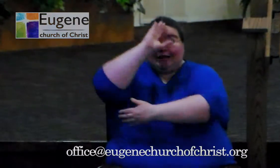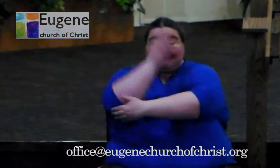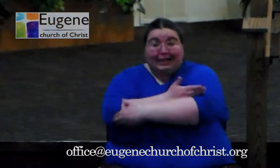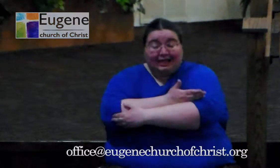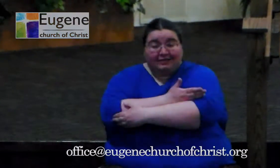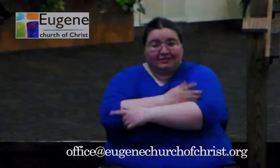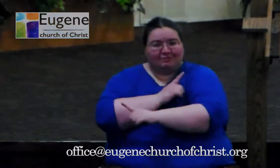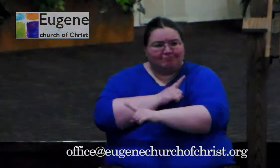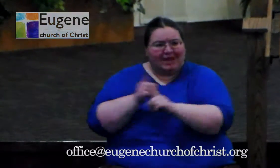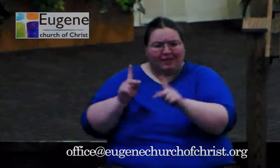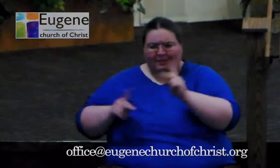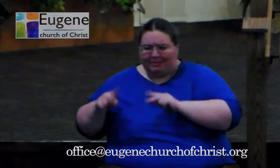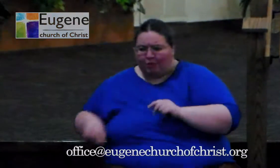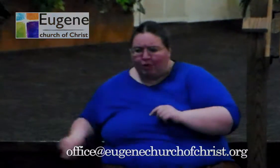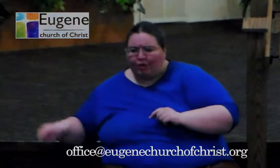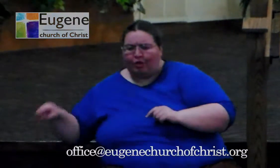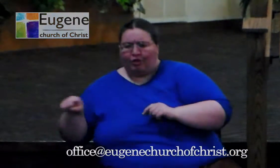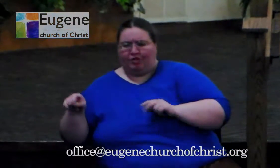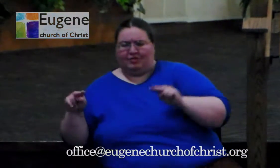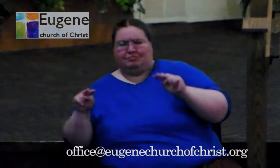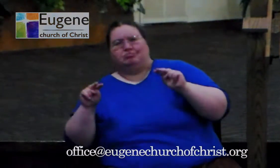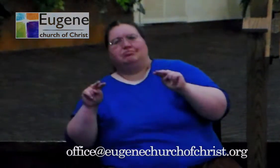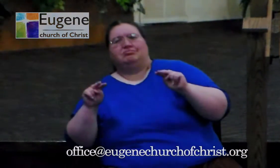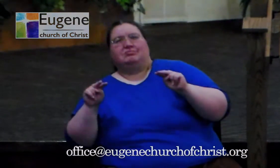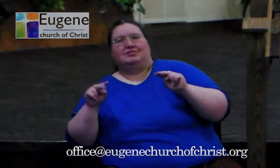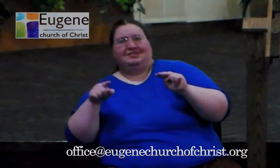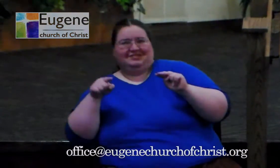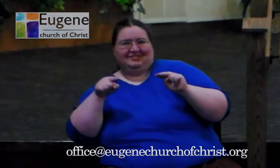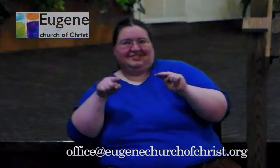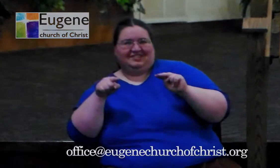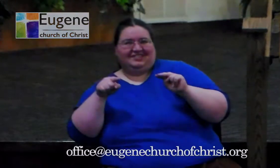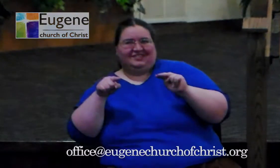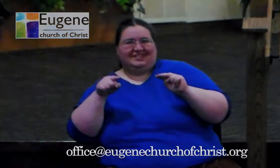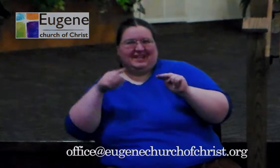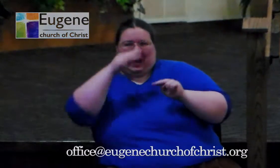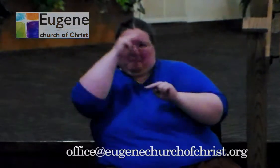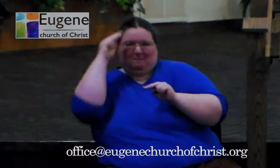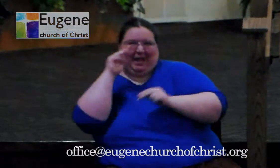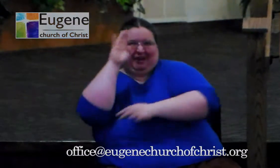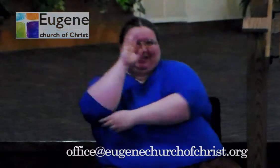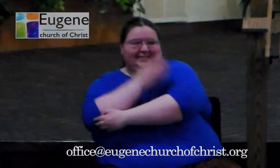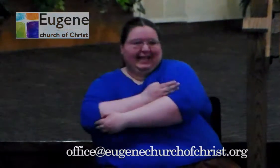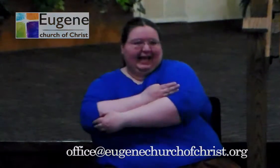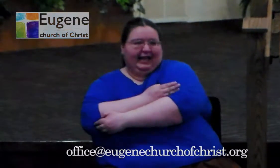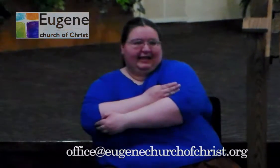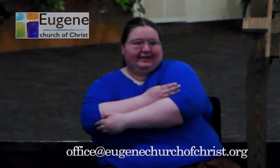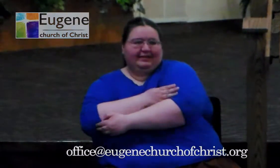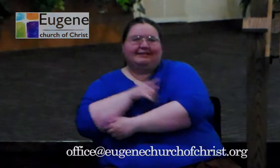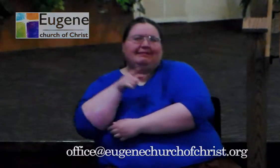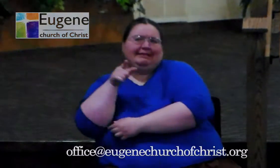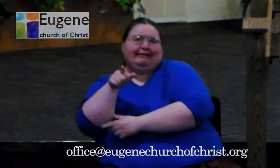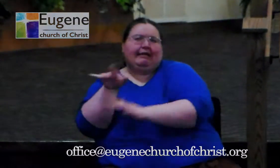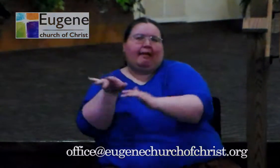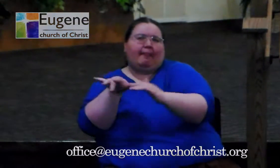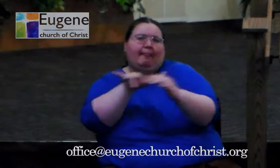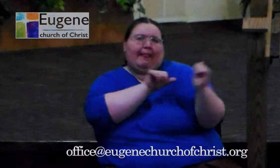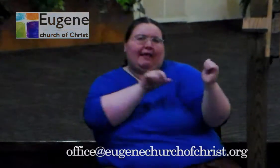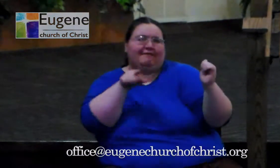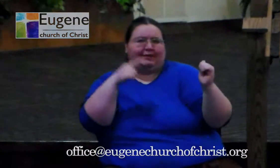Mary's family, that guy who went away because he thought he was really something, instead of staying here in Nazareth with the rest of